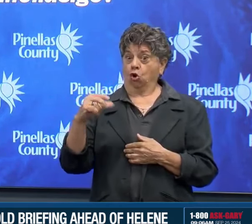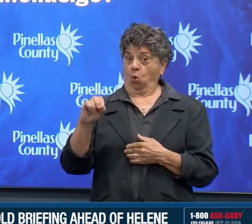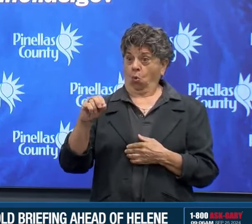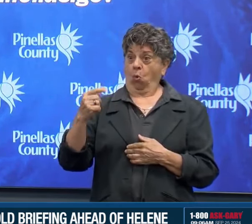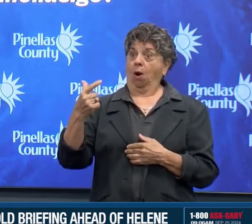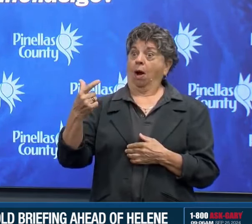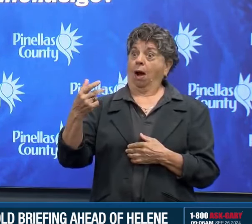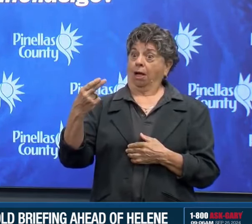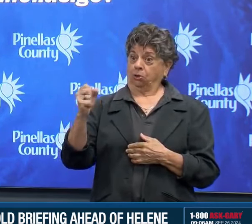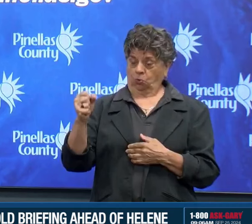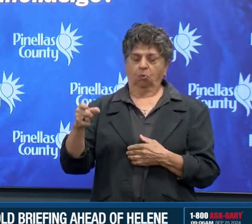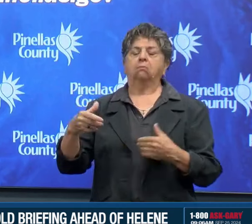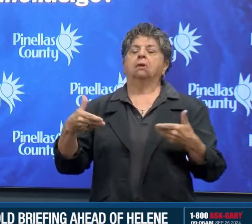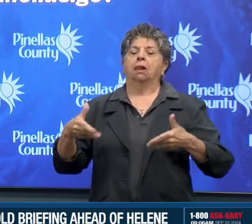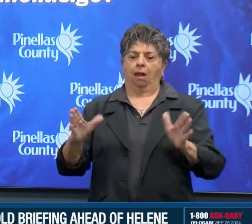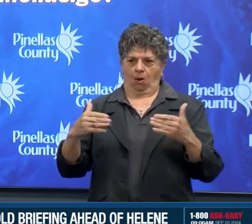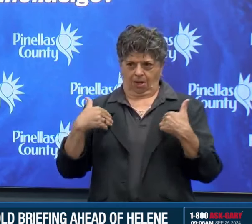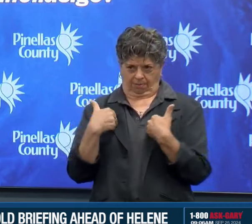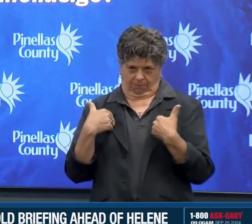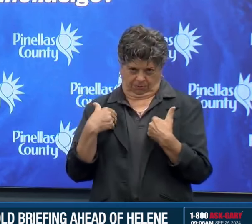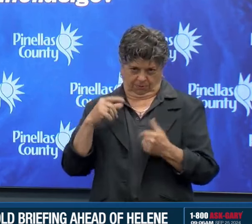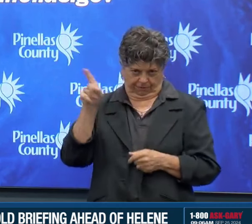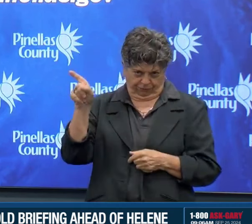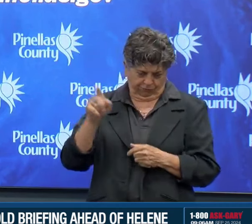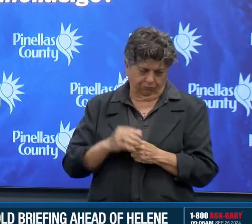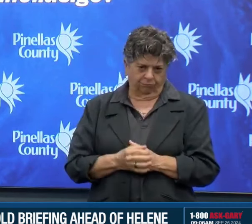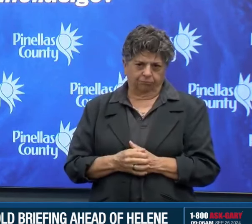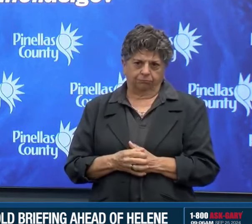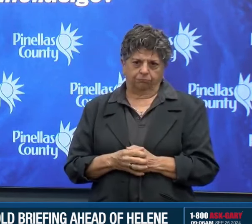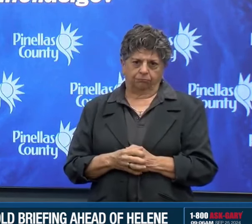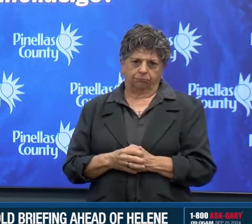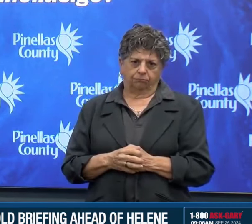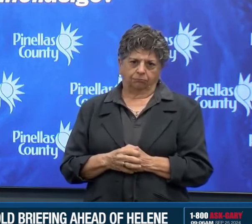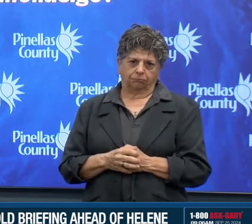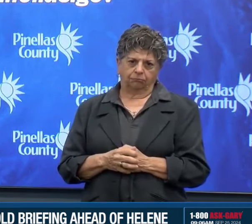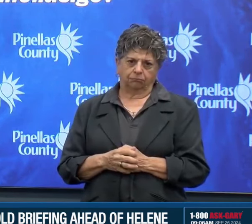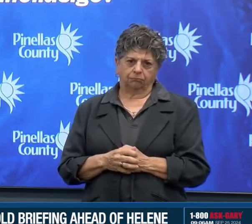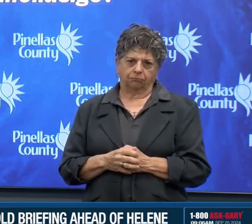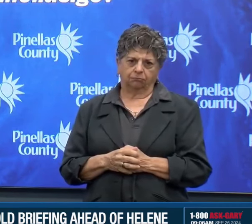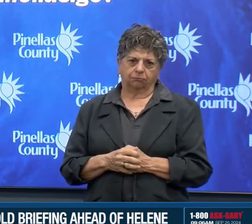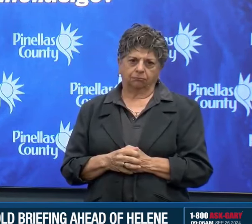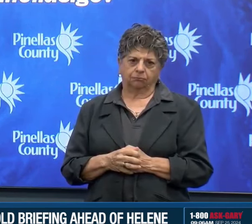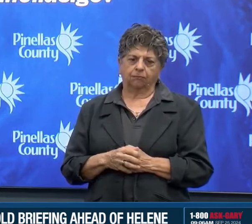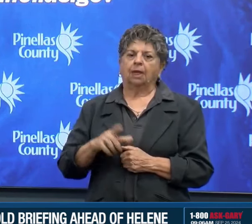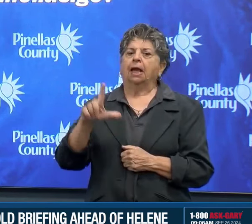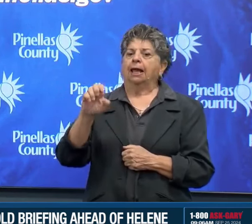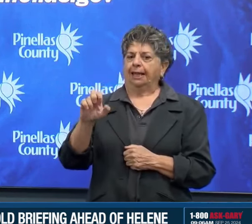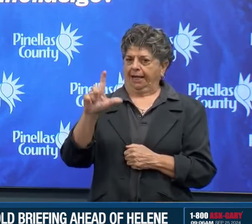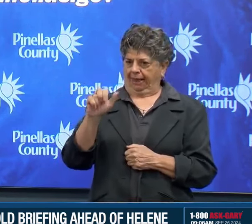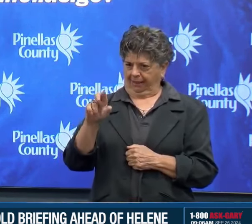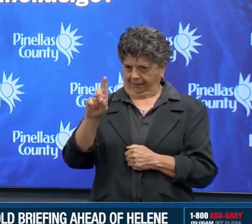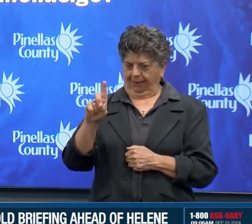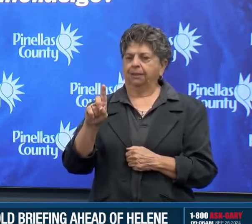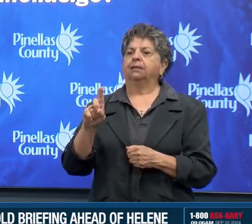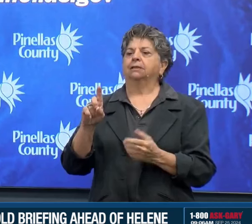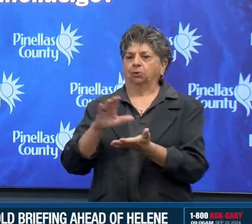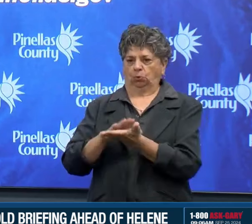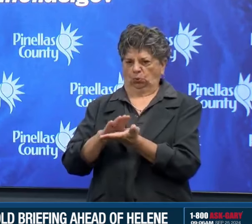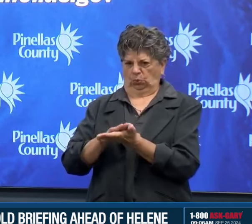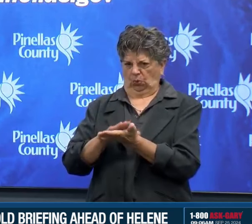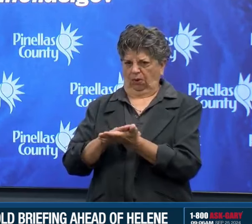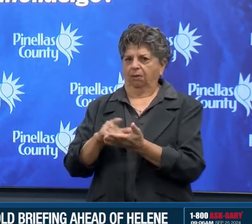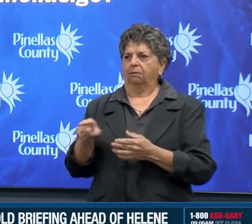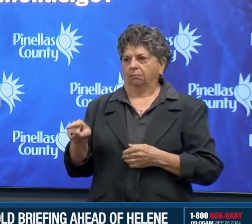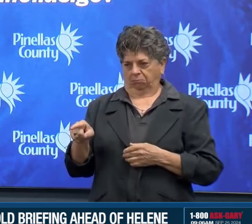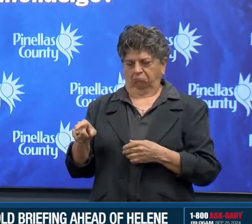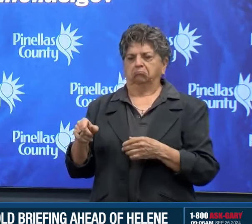population shelter. Lealman Innovation Academy as a general population shelter. And Palm